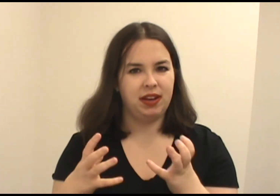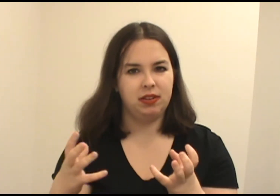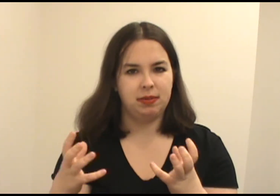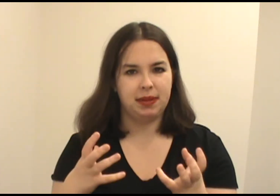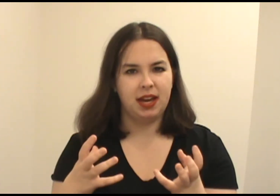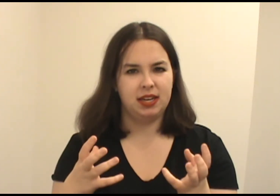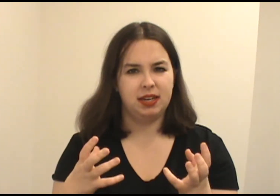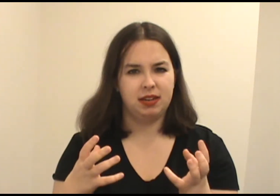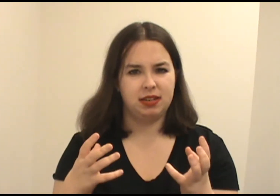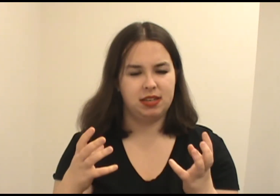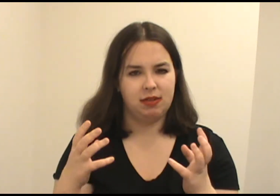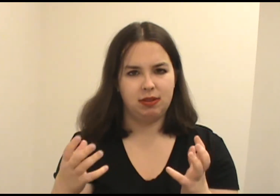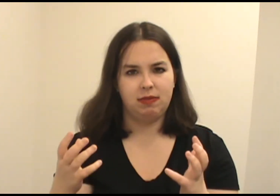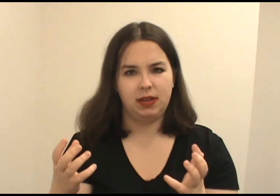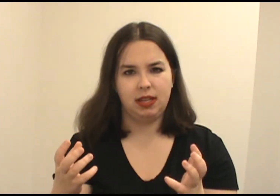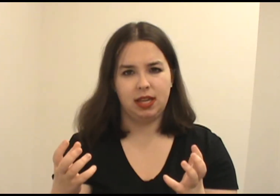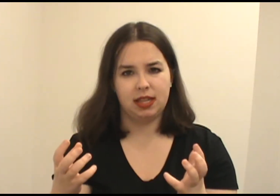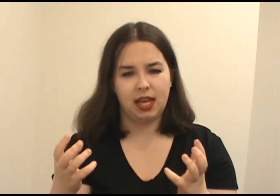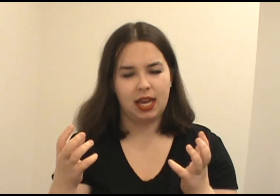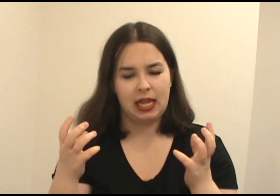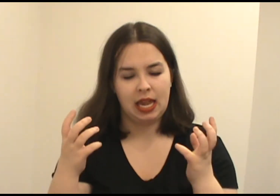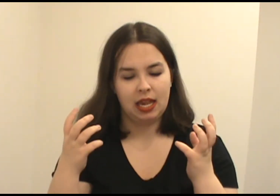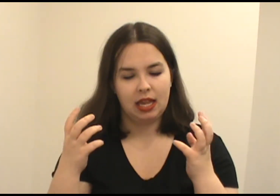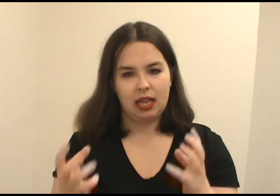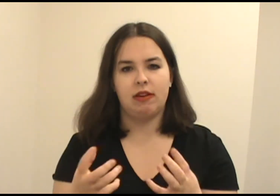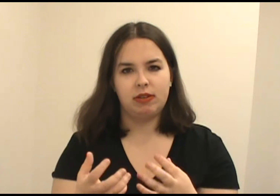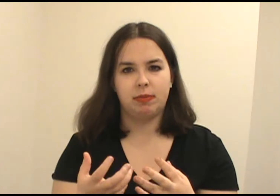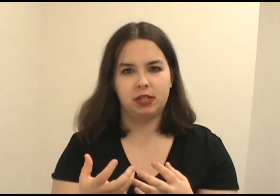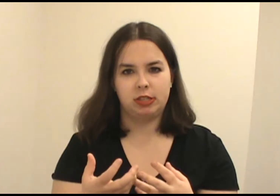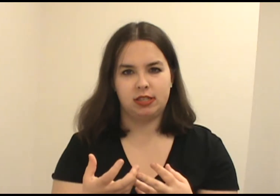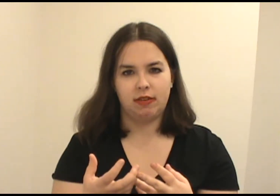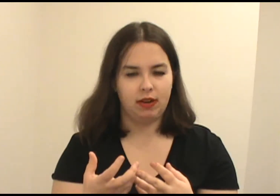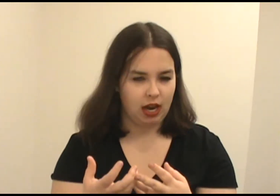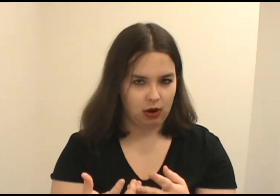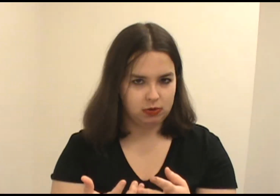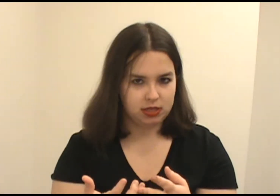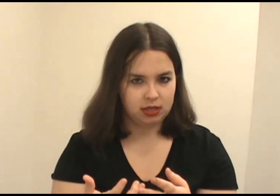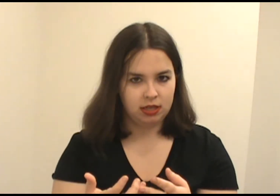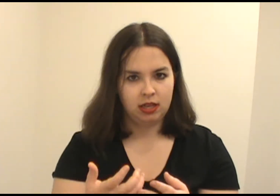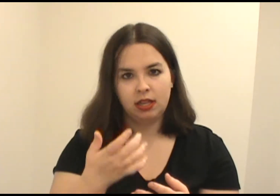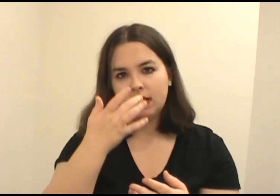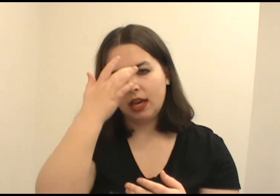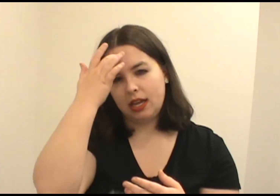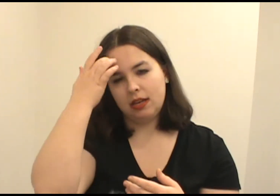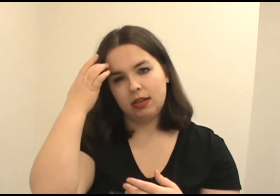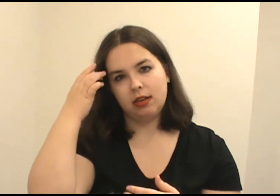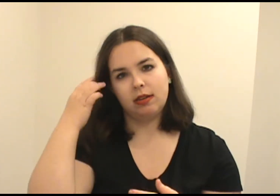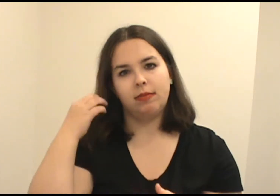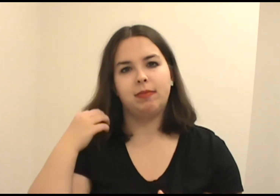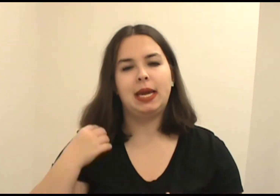follow the plot, and it definitely felt like they left a bunch of stuff out that made